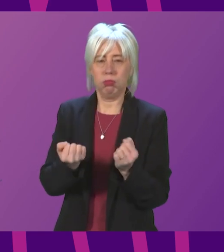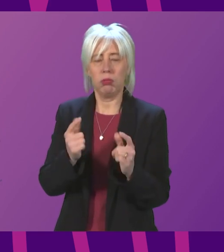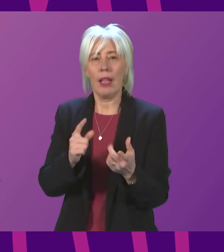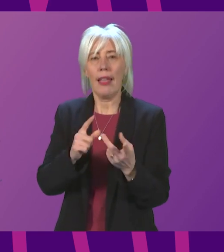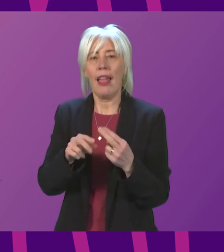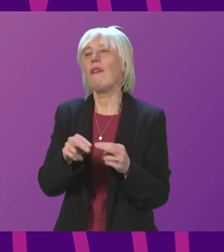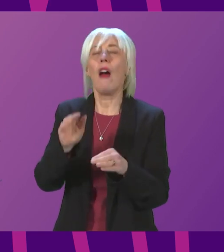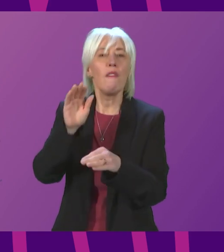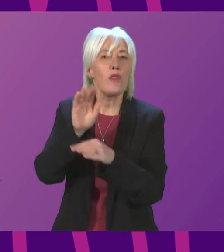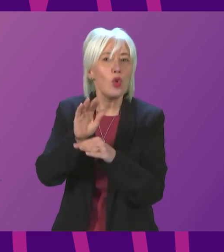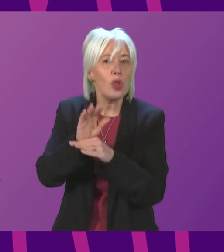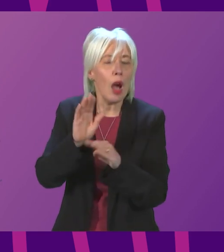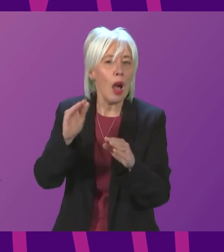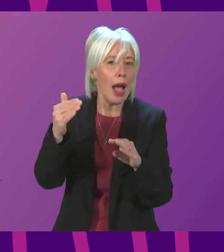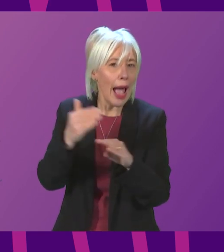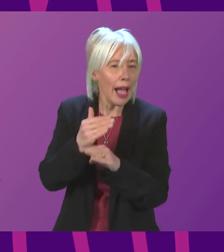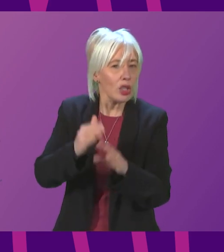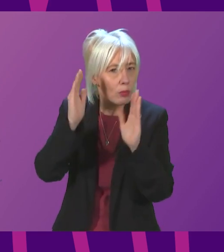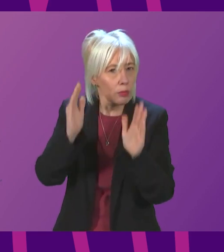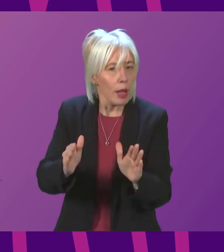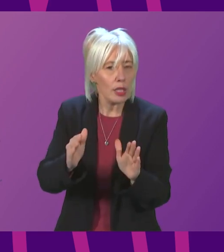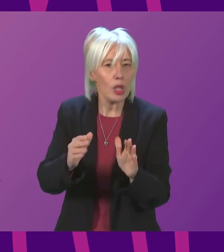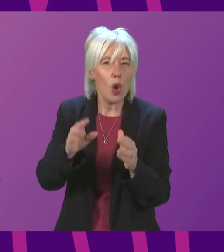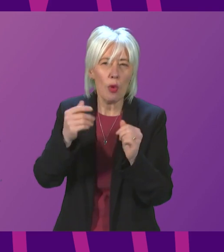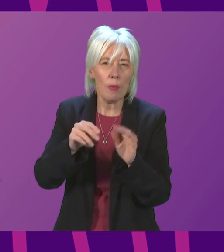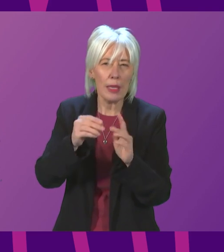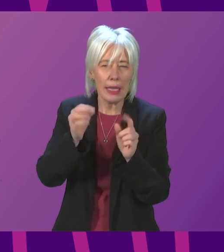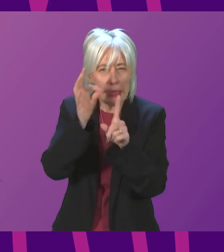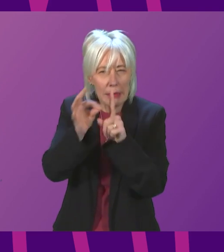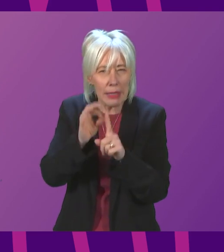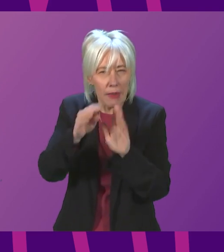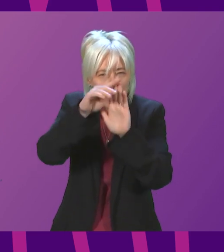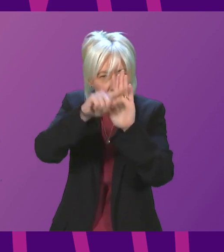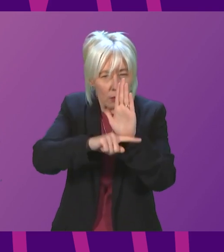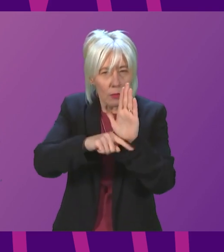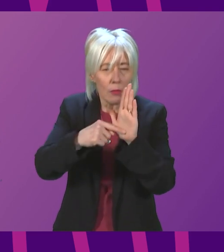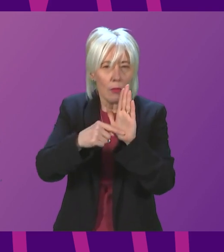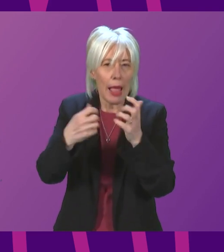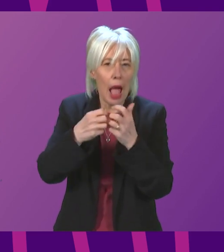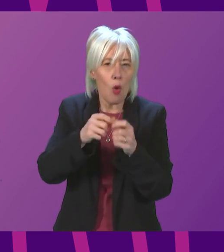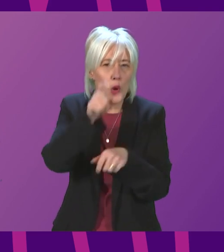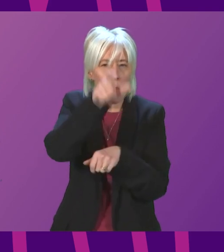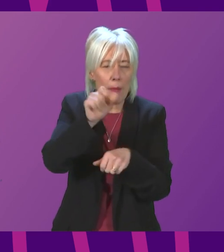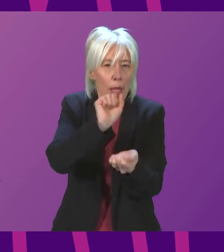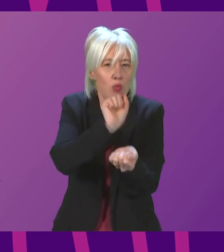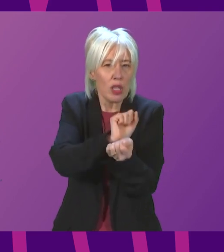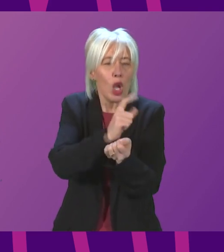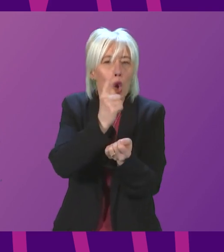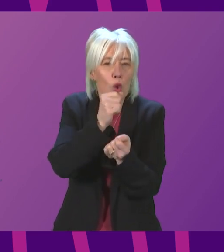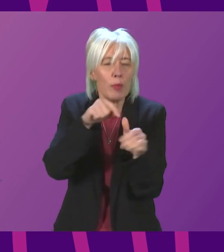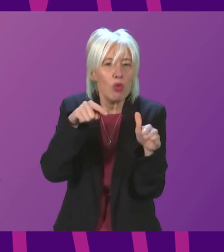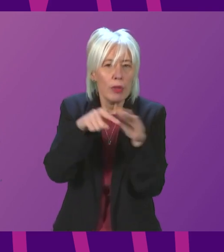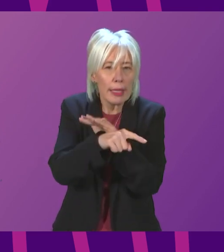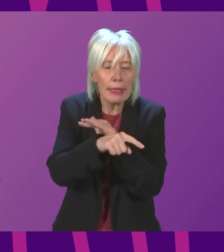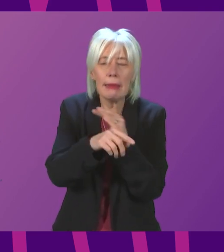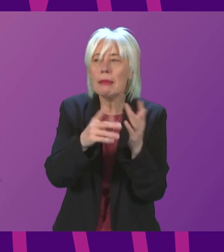future action was necessary minister would set out specific criteria for which prisoners could be released that would exclude types of prisoners